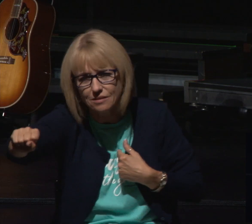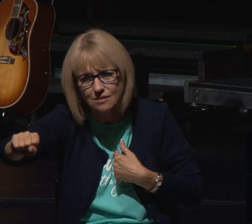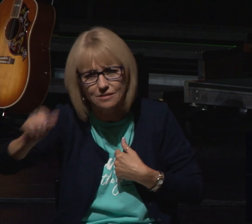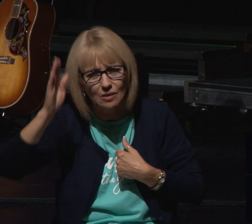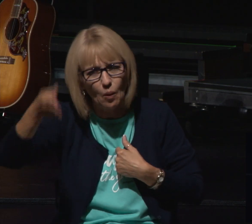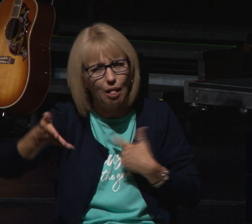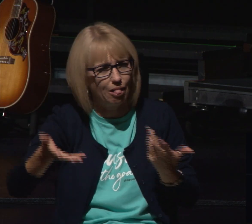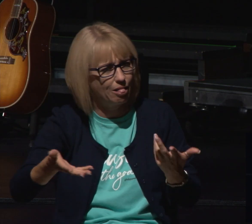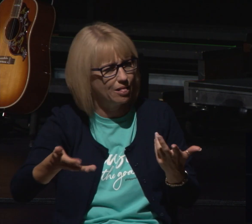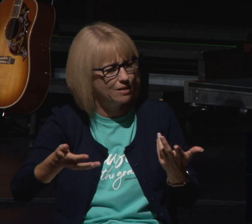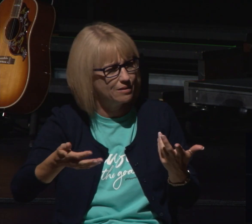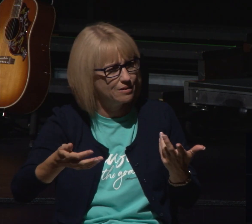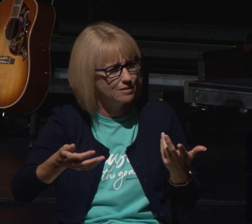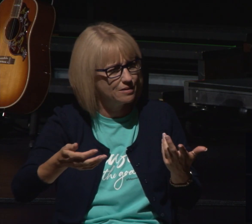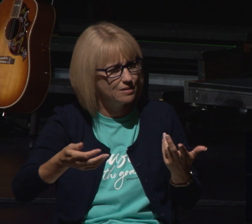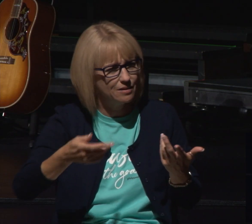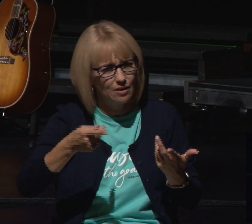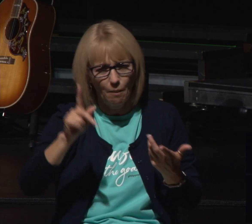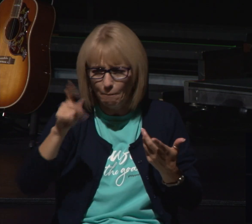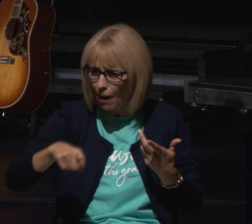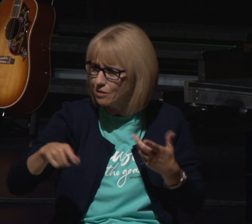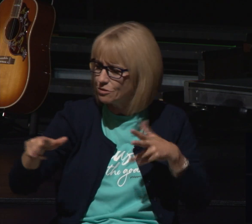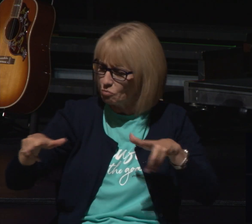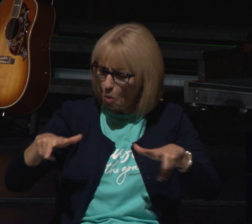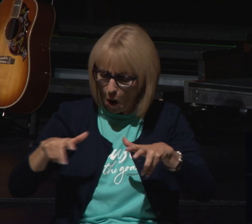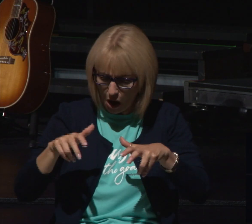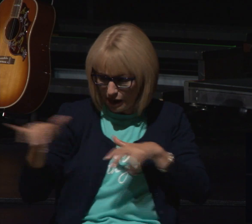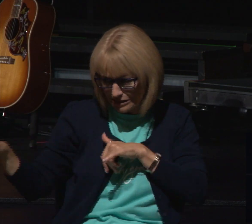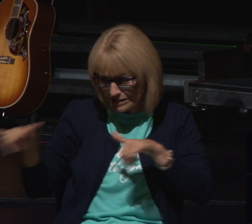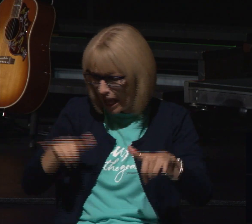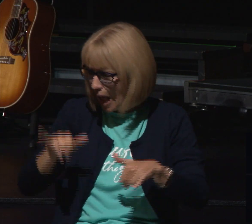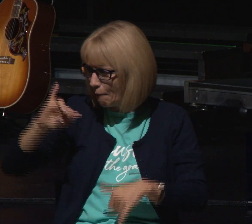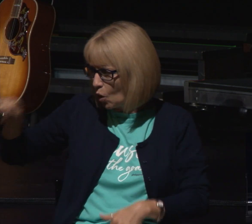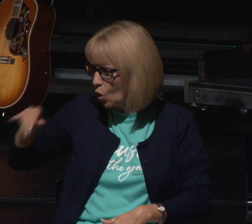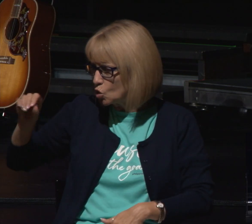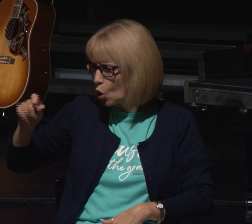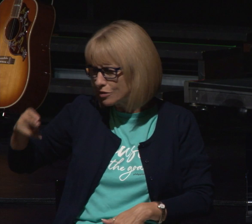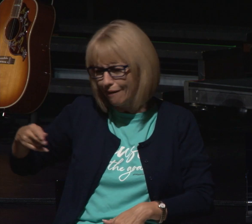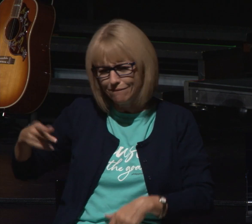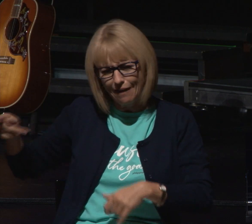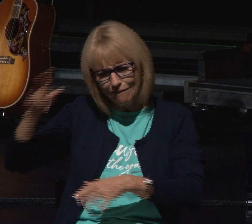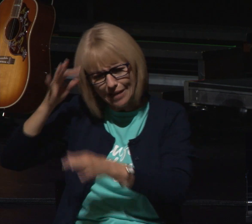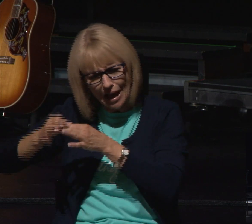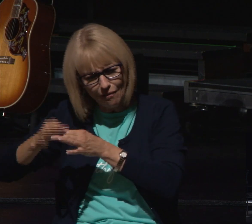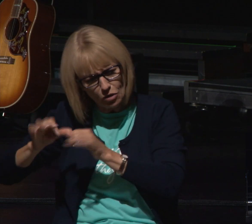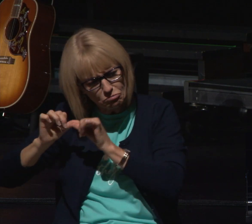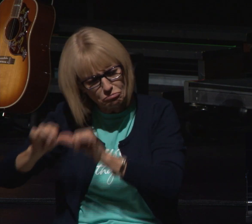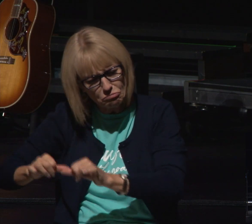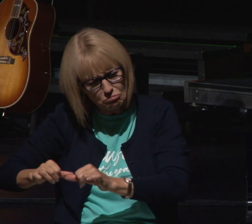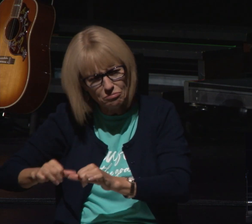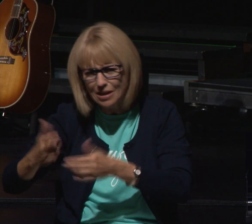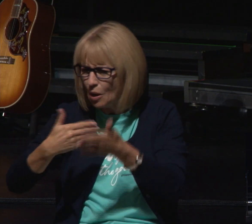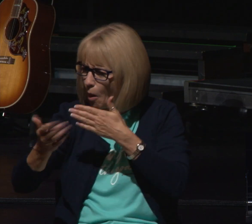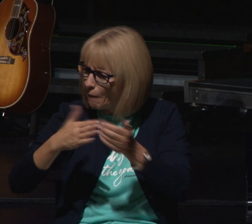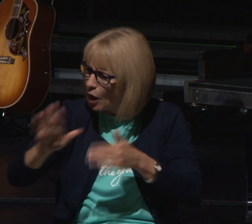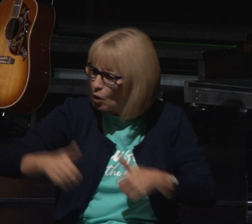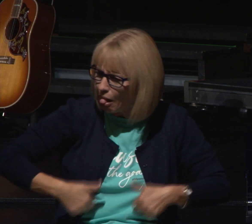he stayed faithful in the unexpected wherever you're at whatever's going on in your life right now